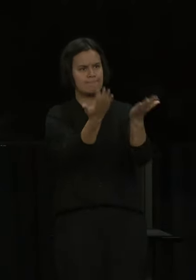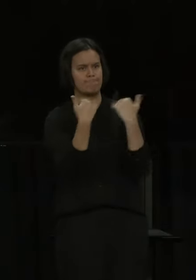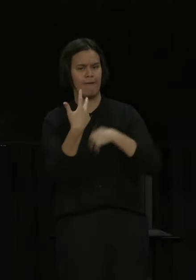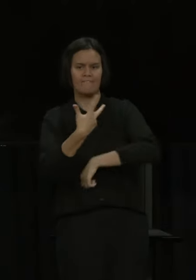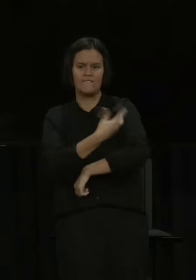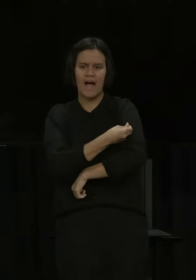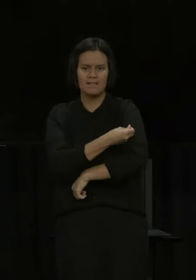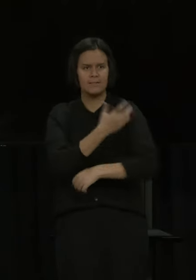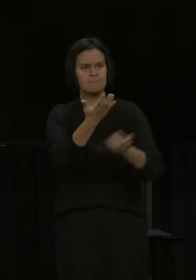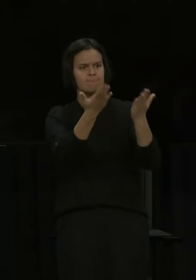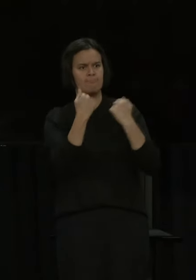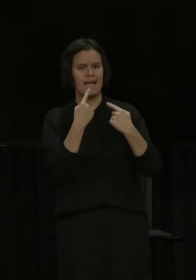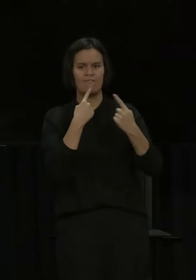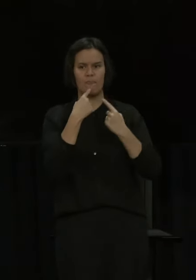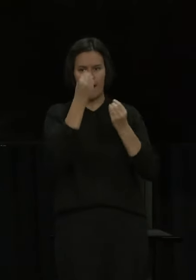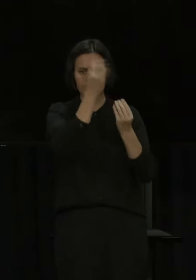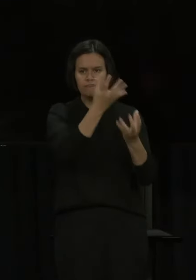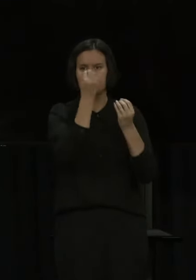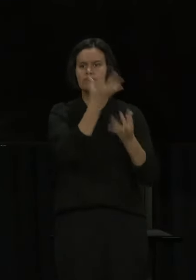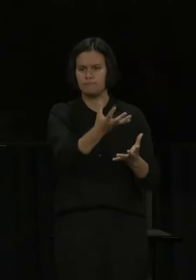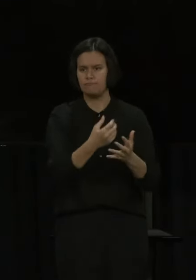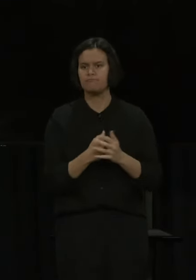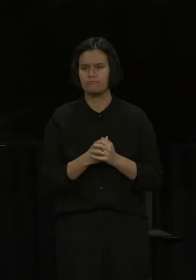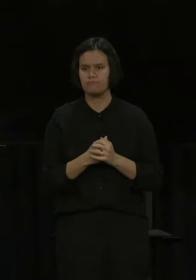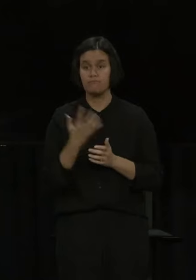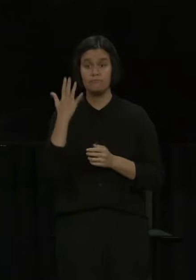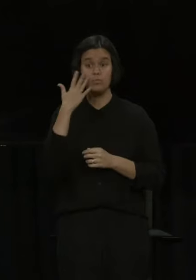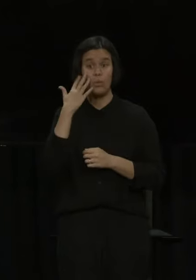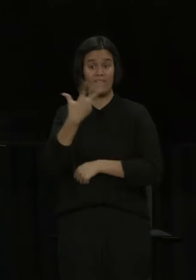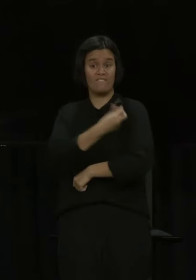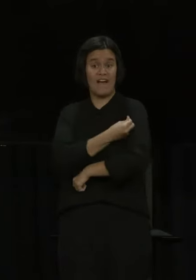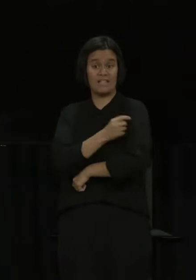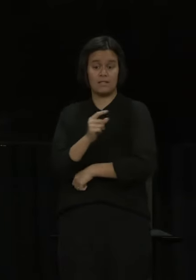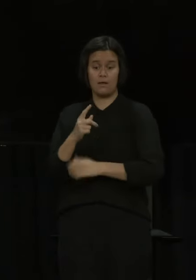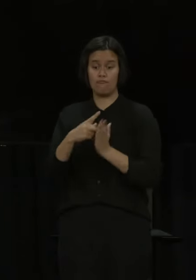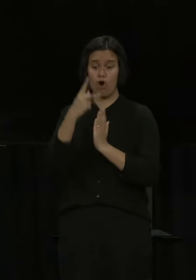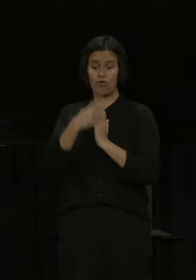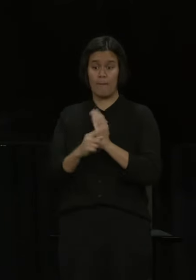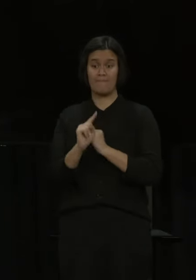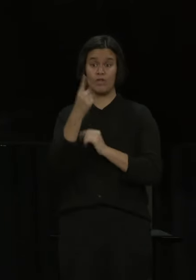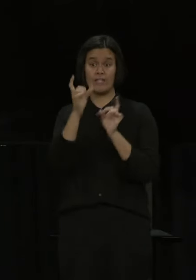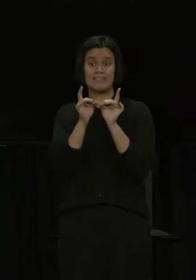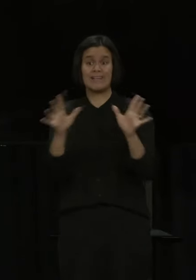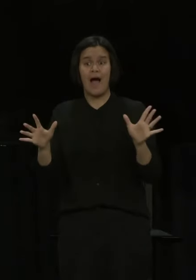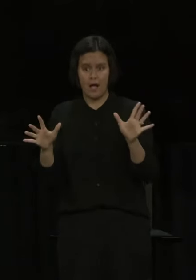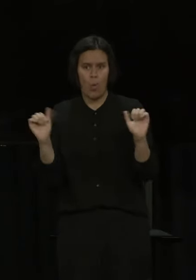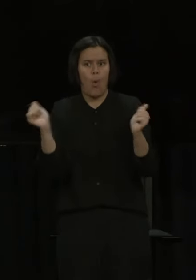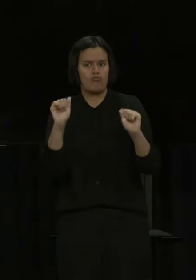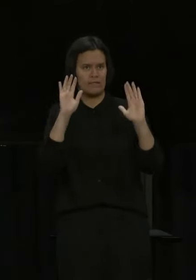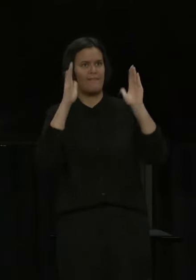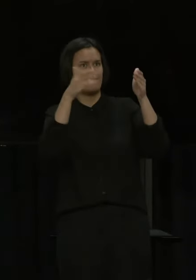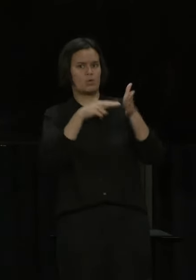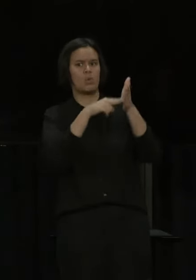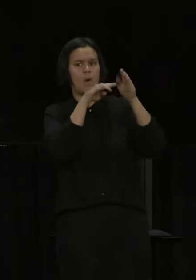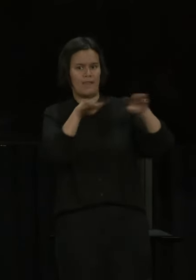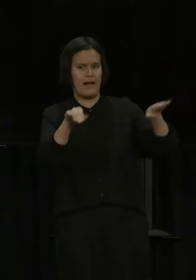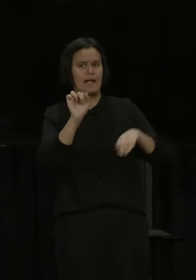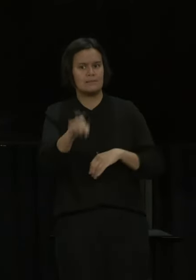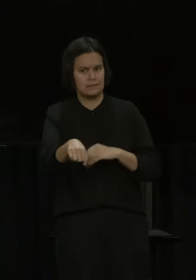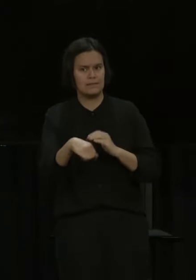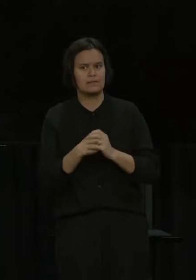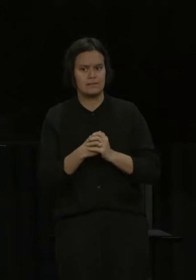Māori vaccination campaign right from when the vaccination rollout first began. What about things like putting a Māori minister on the